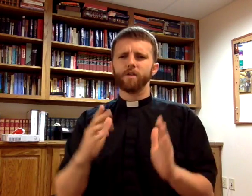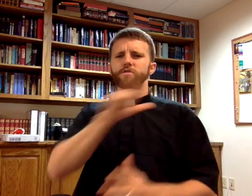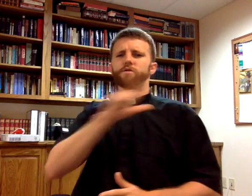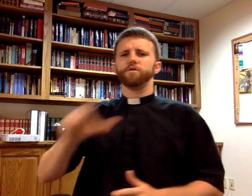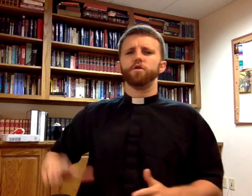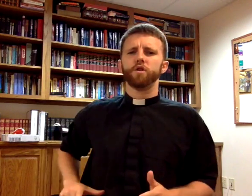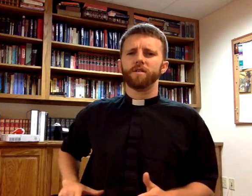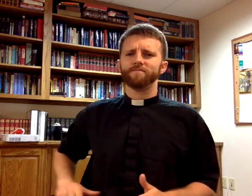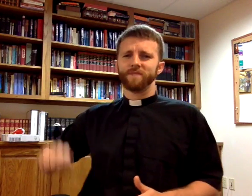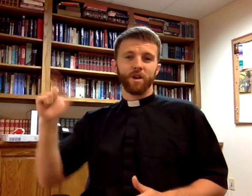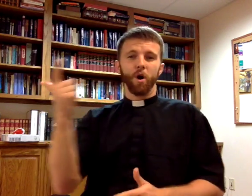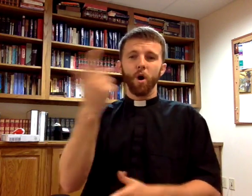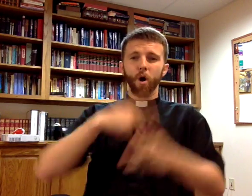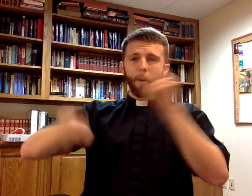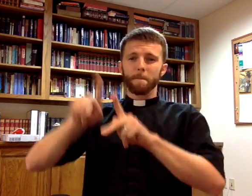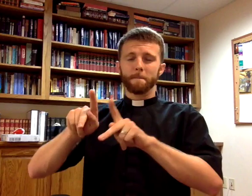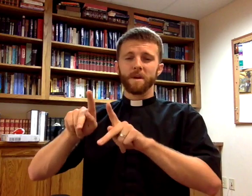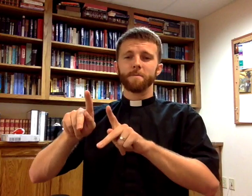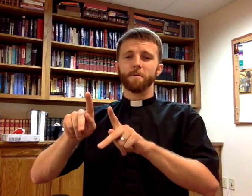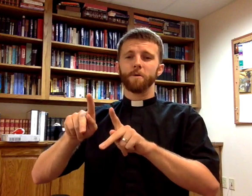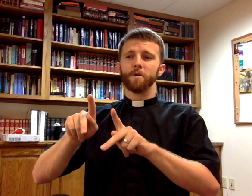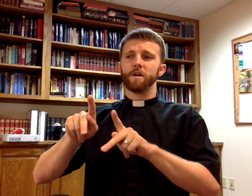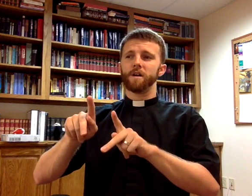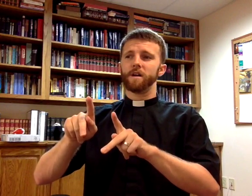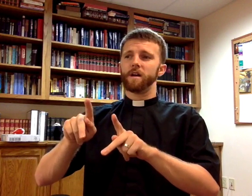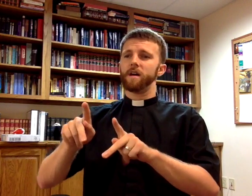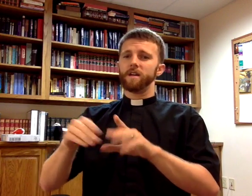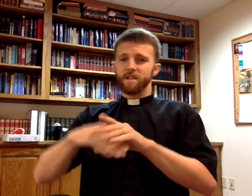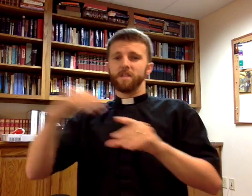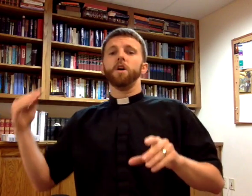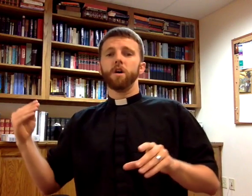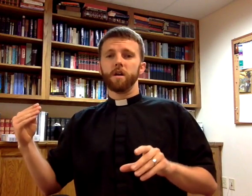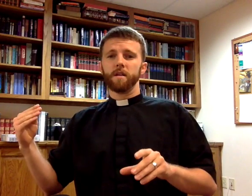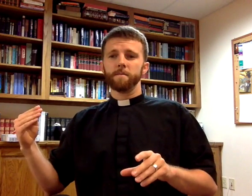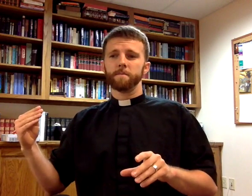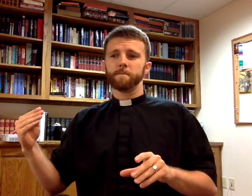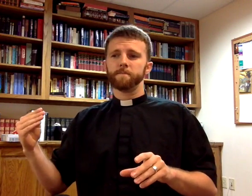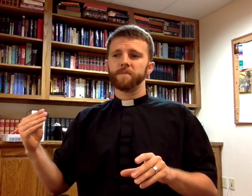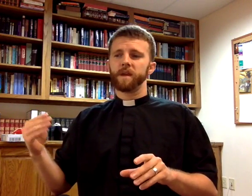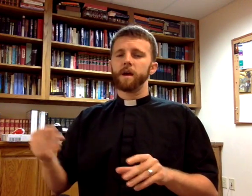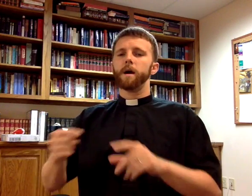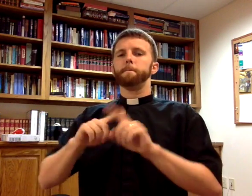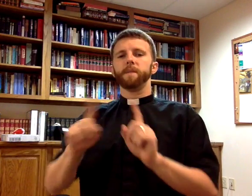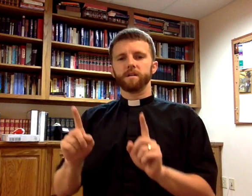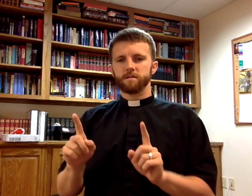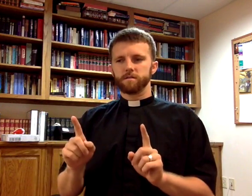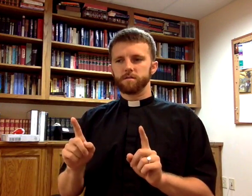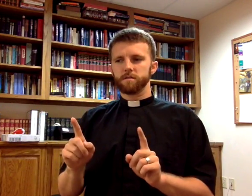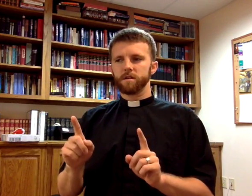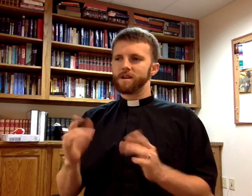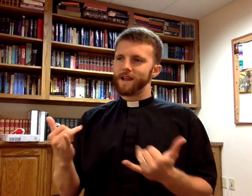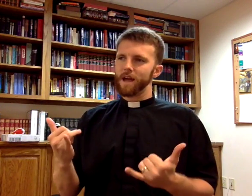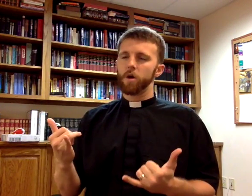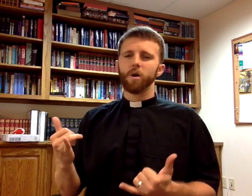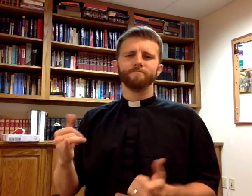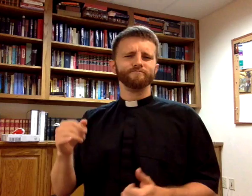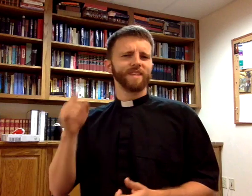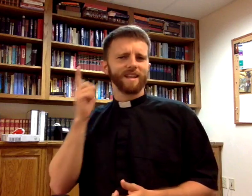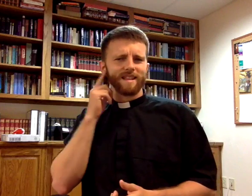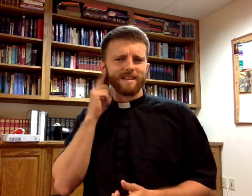this word that I speak in your hearing, and in the hearing of all the people. The prophets who preceded you